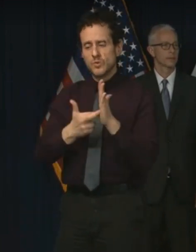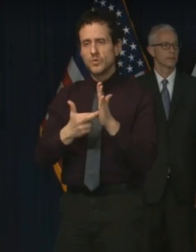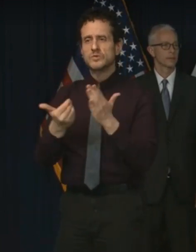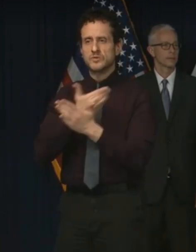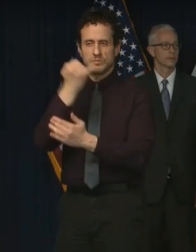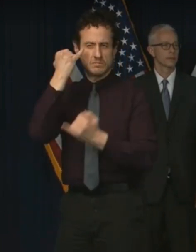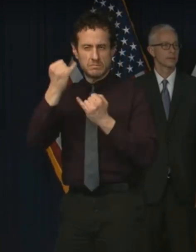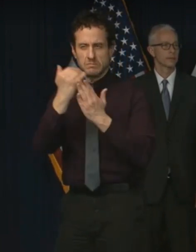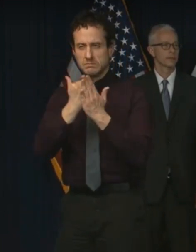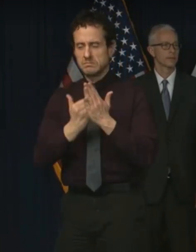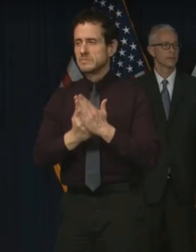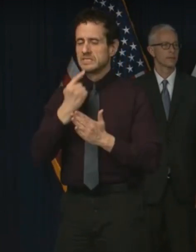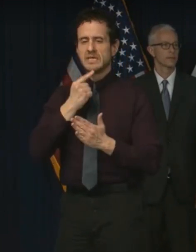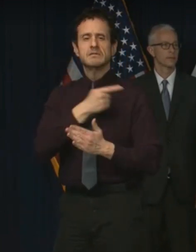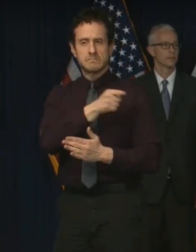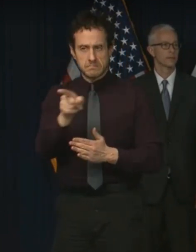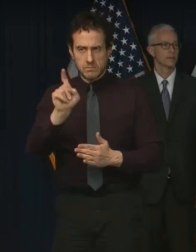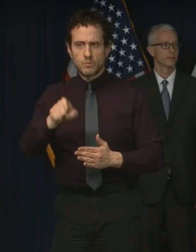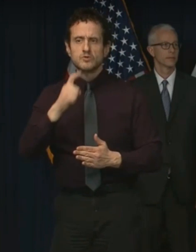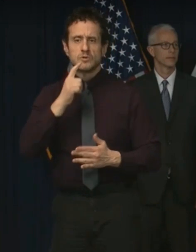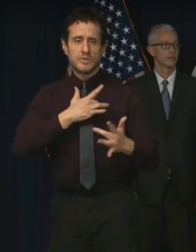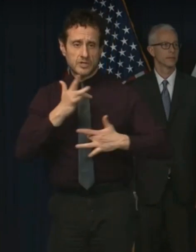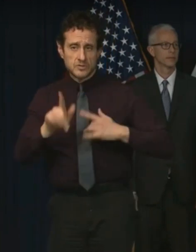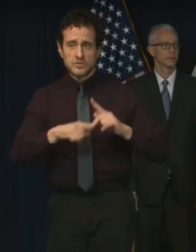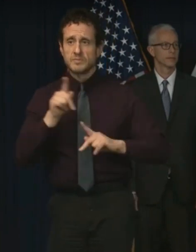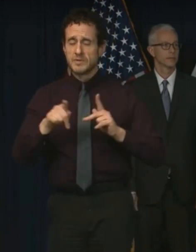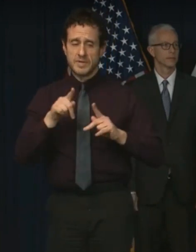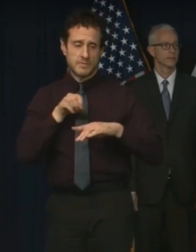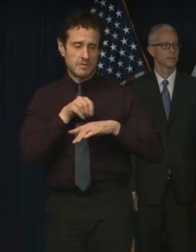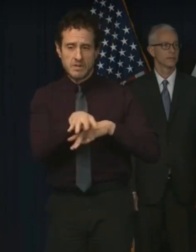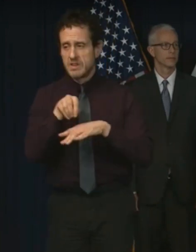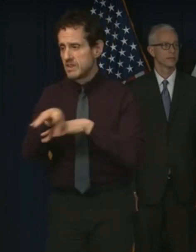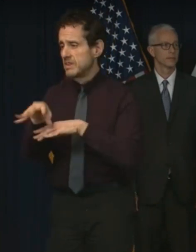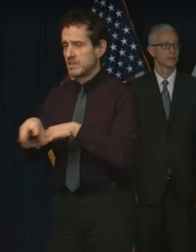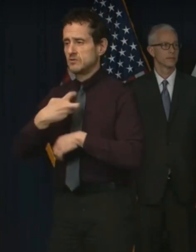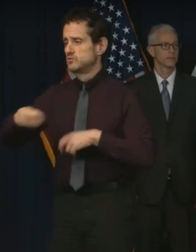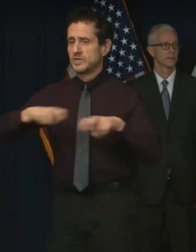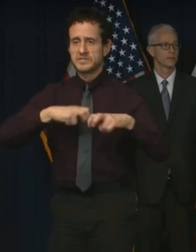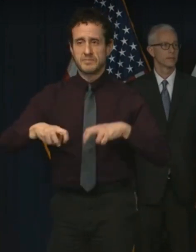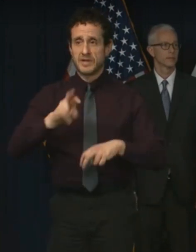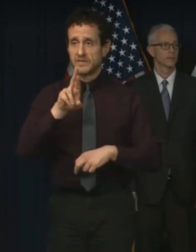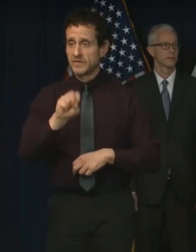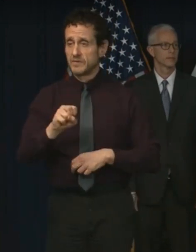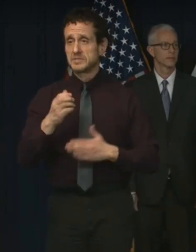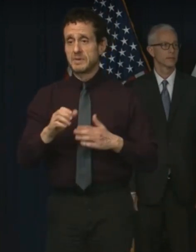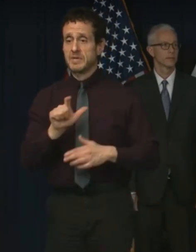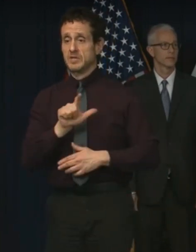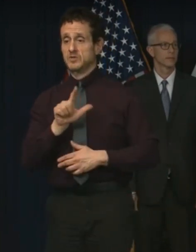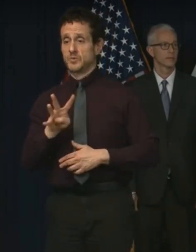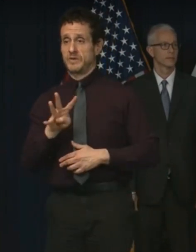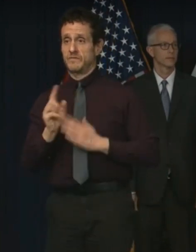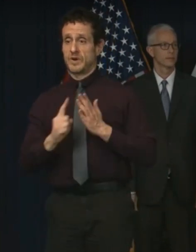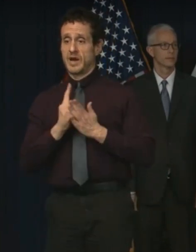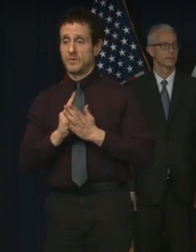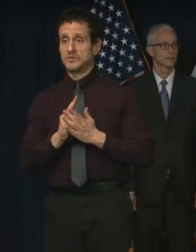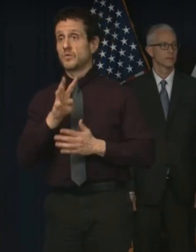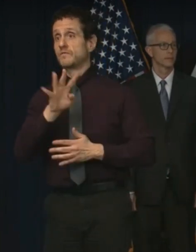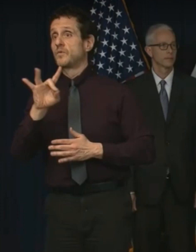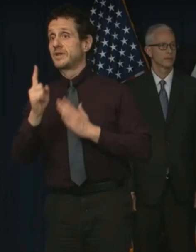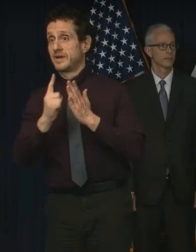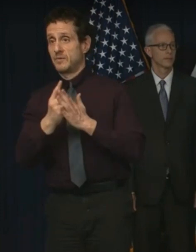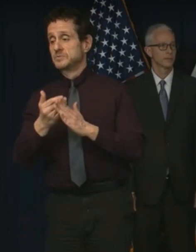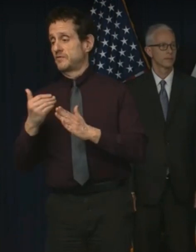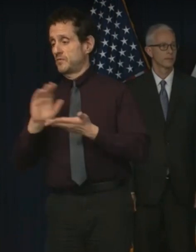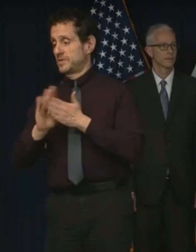that we should be concerned about people transmitting the virus even 24 or 48 hours before symptoms